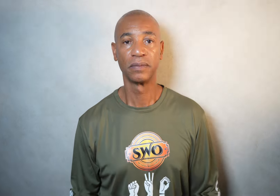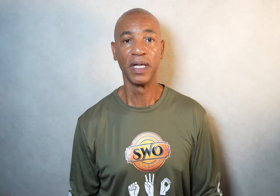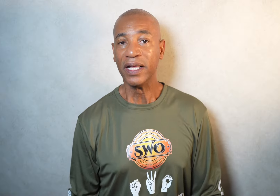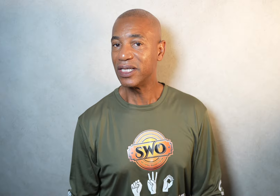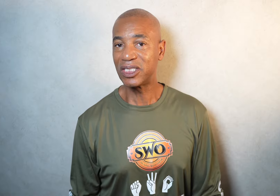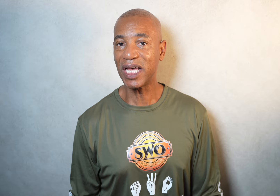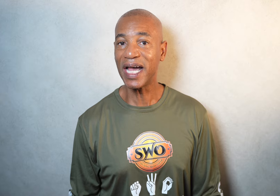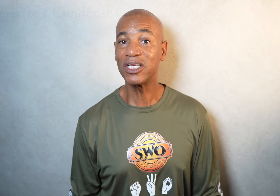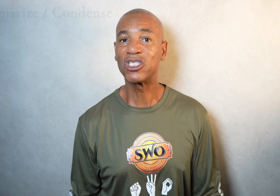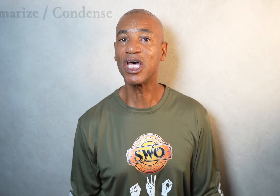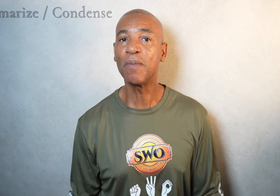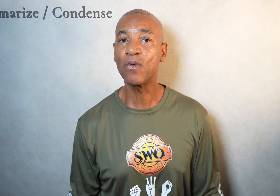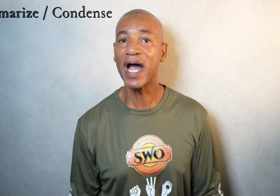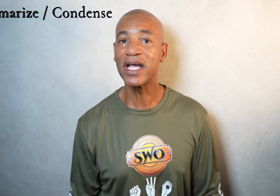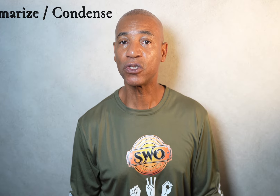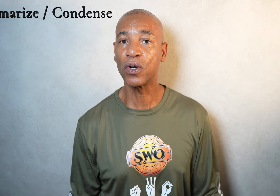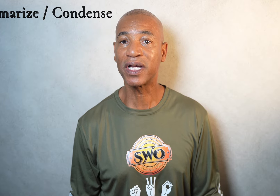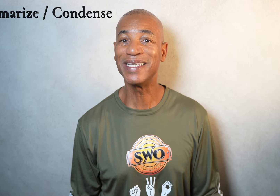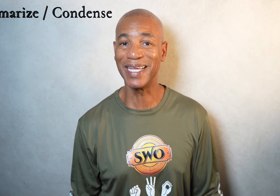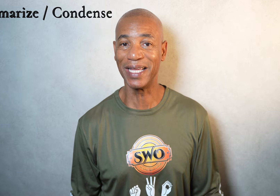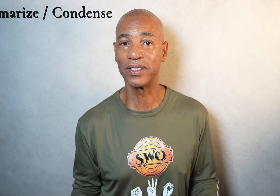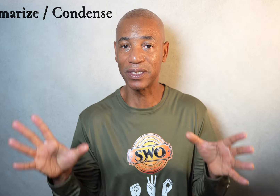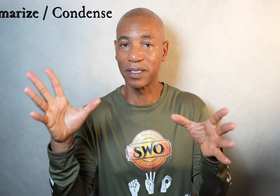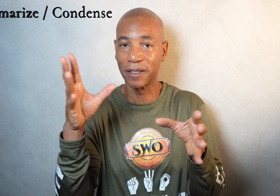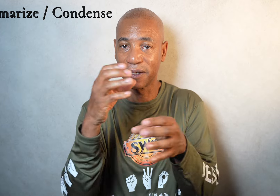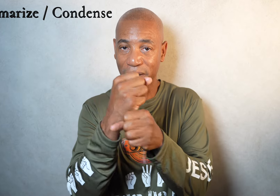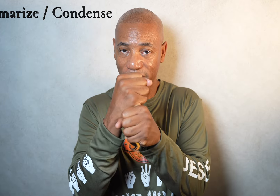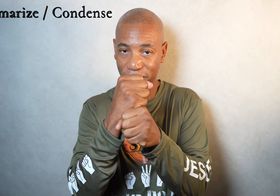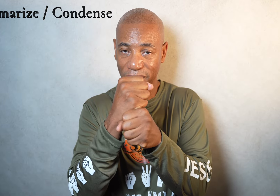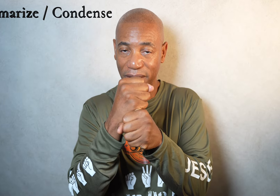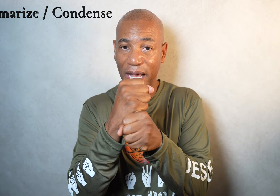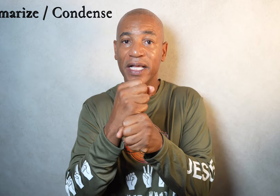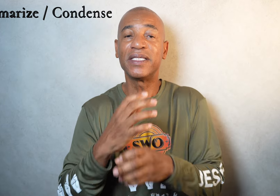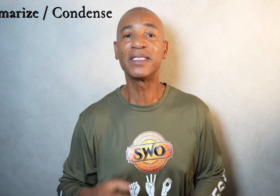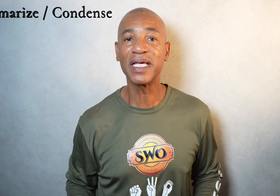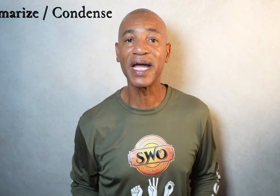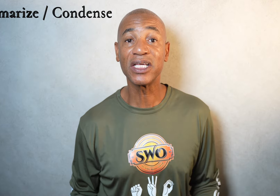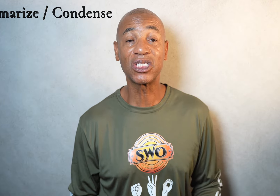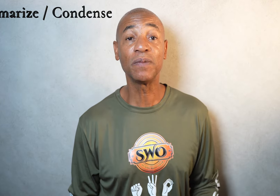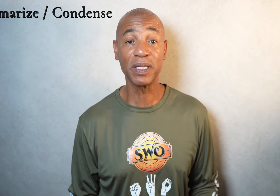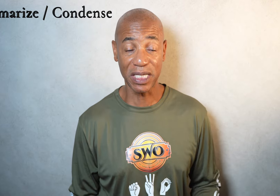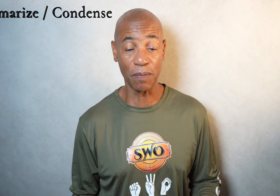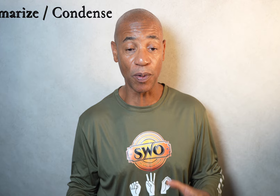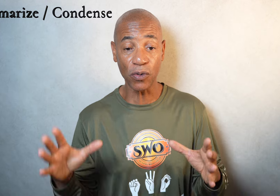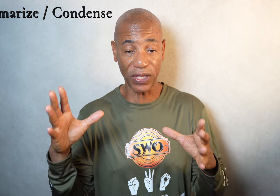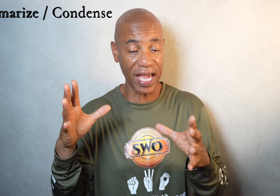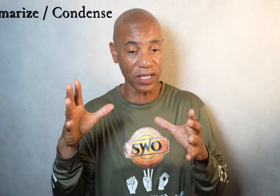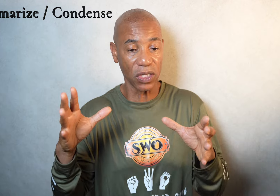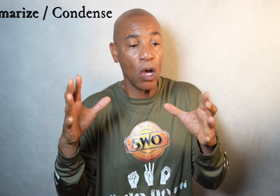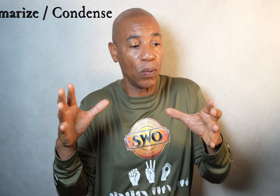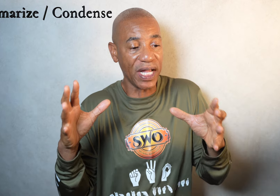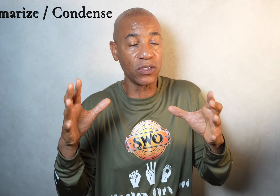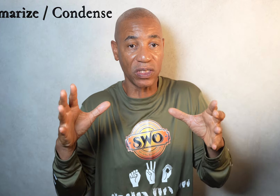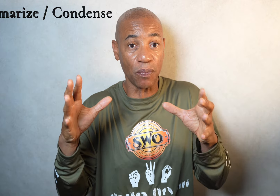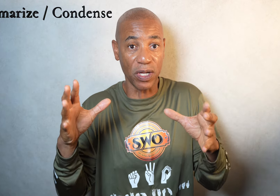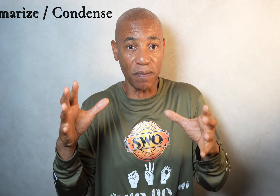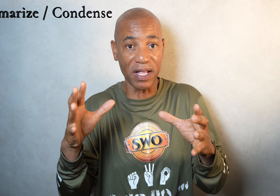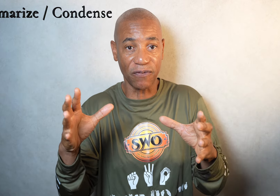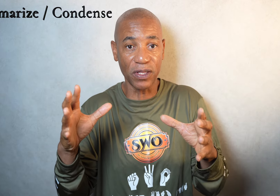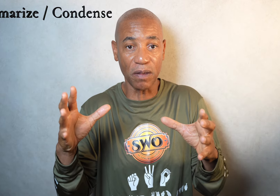The signs summarize or condense. To sign this, simply take both hands. What I do is I bring them out in front of the